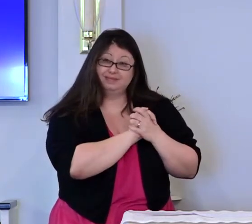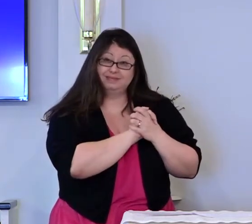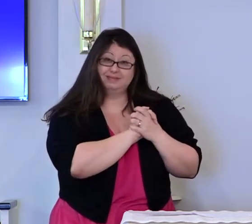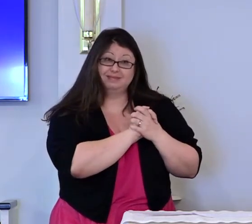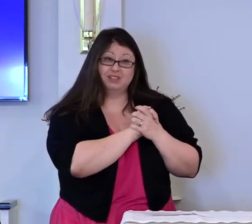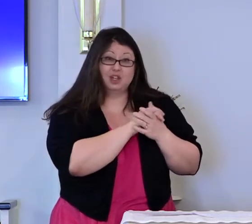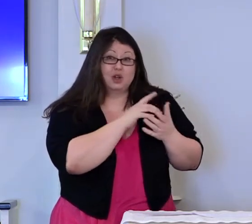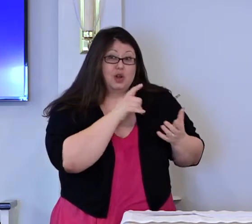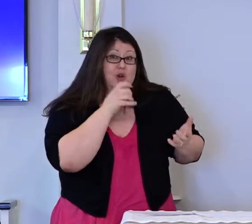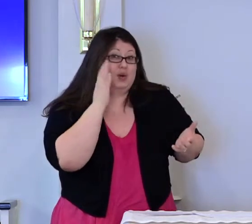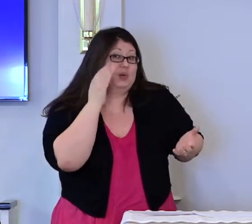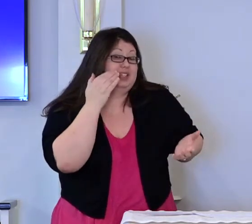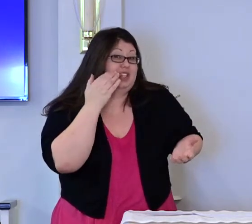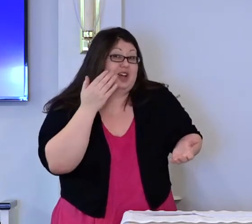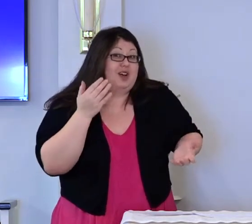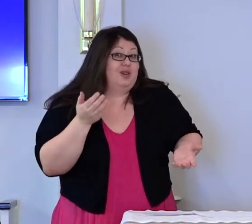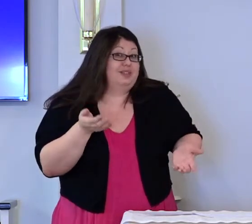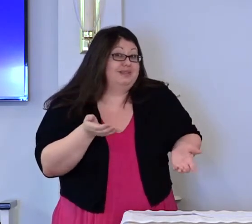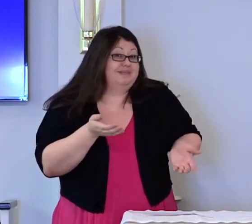Who's to know?